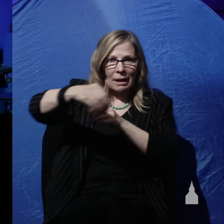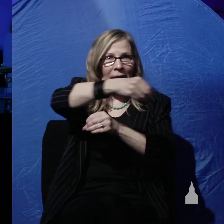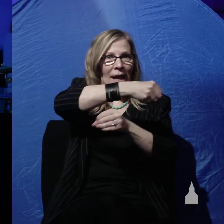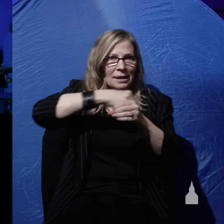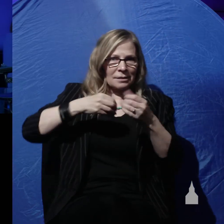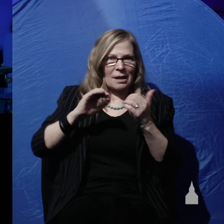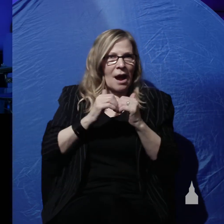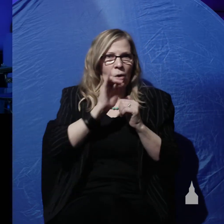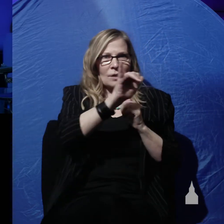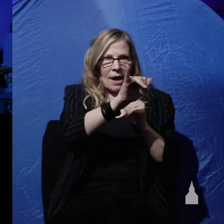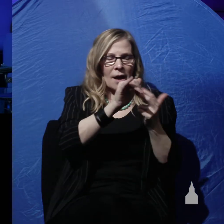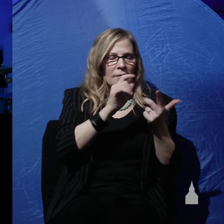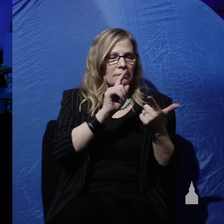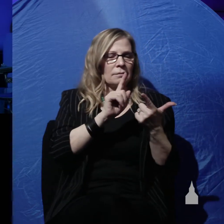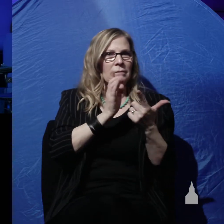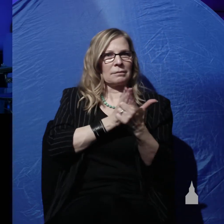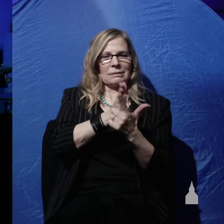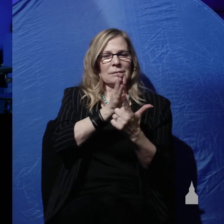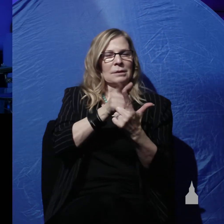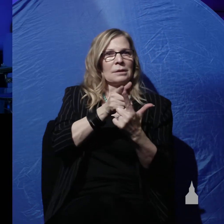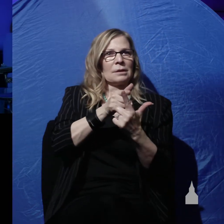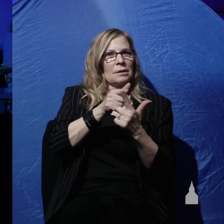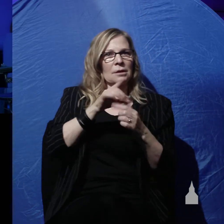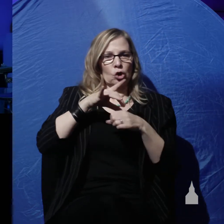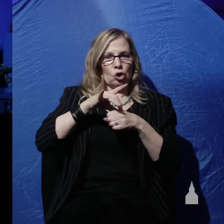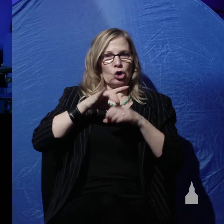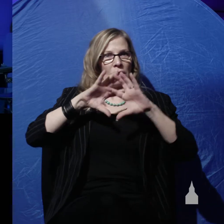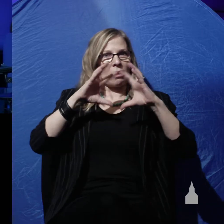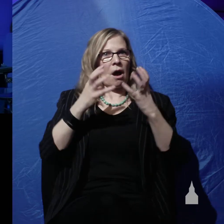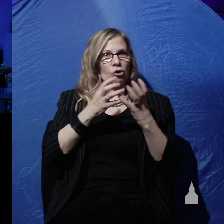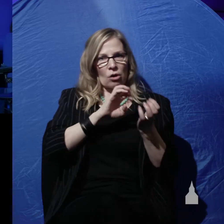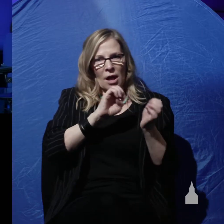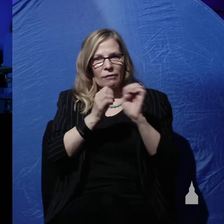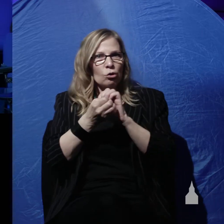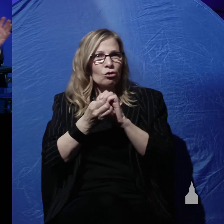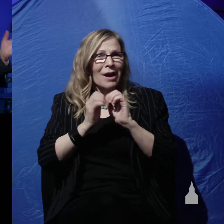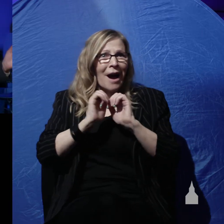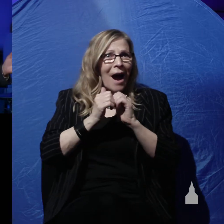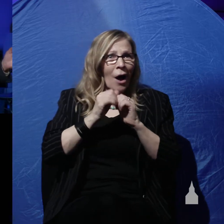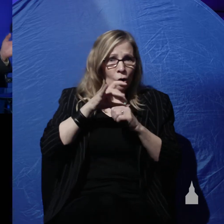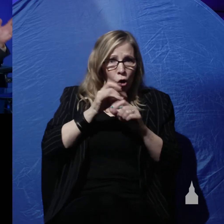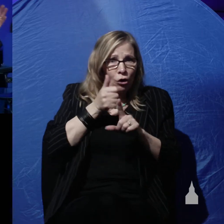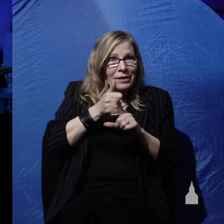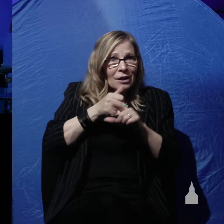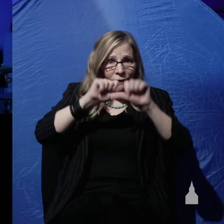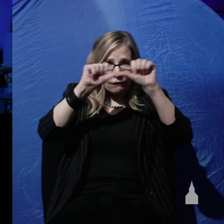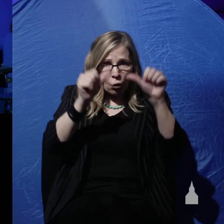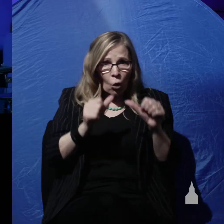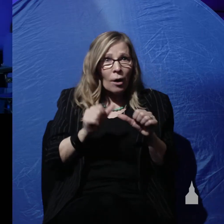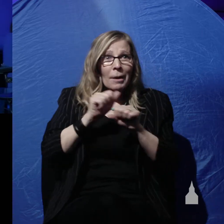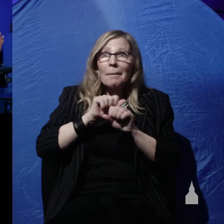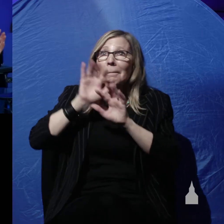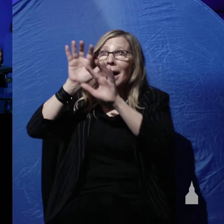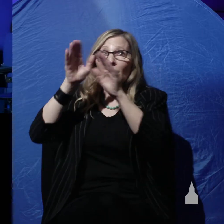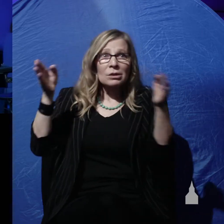evolution to explain how the Earth was formed and how the rock layers and the topography, the mountains and the valleys formed.